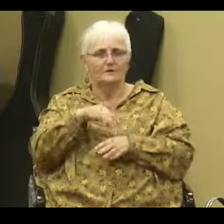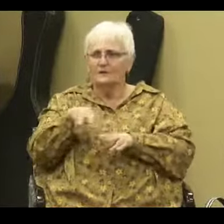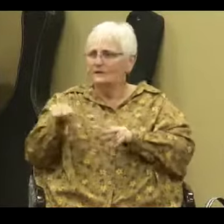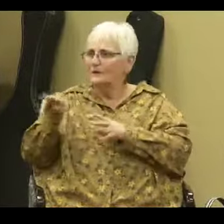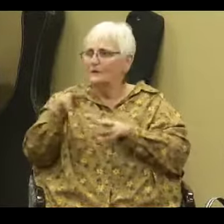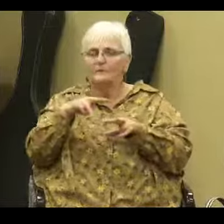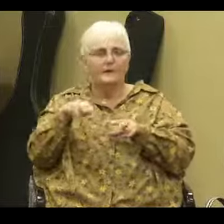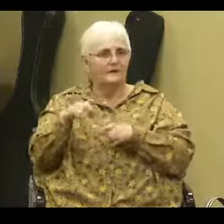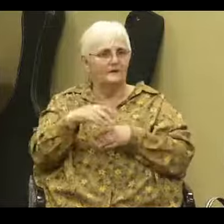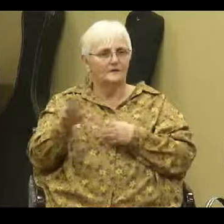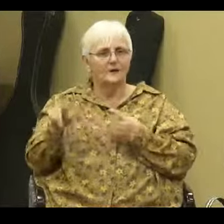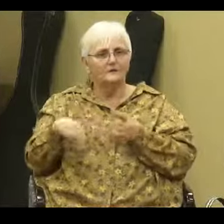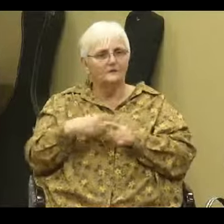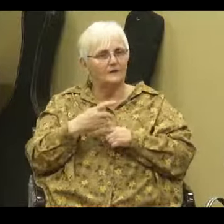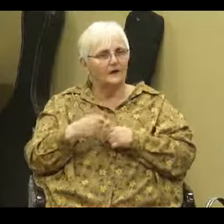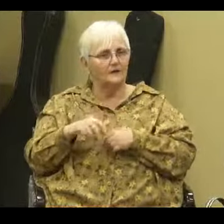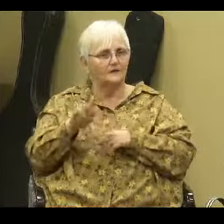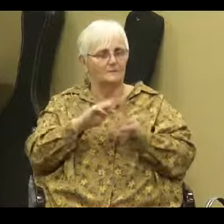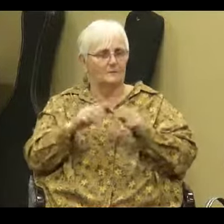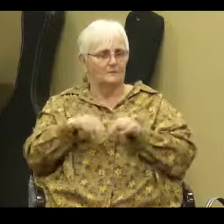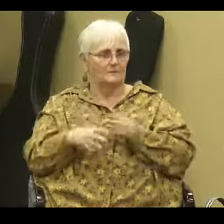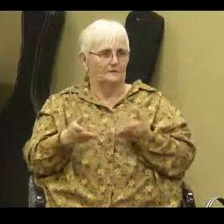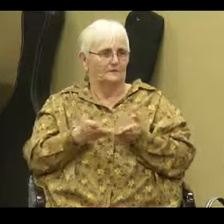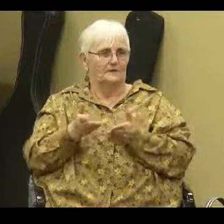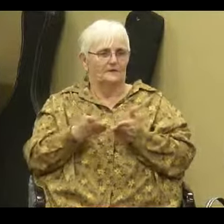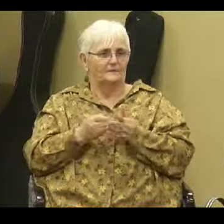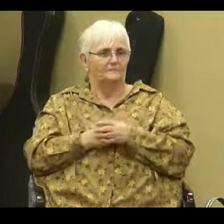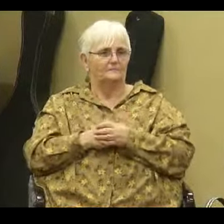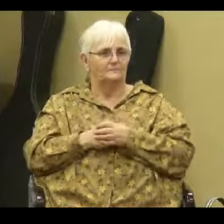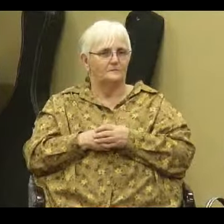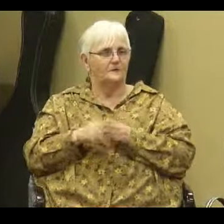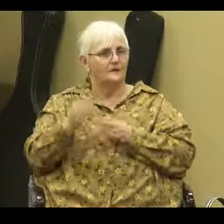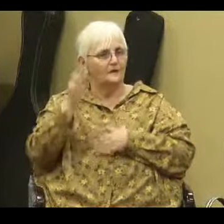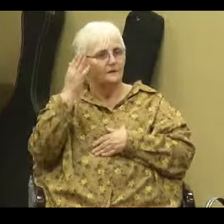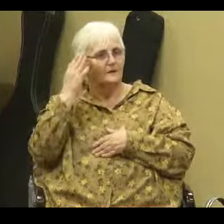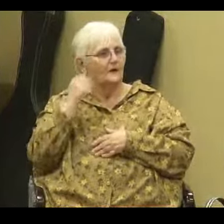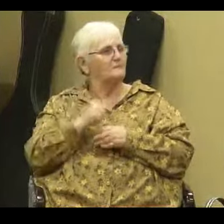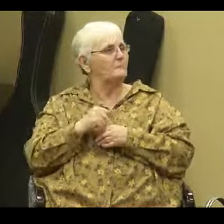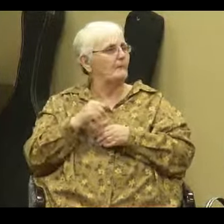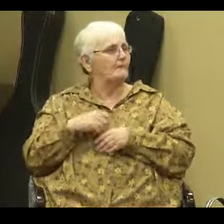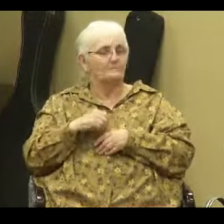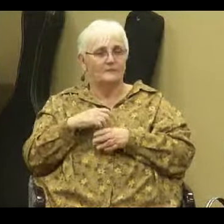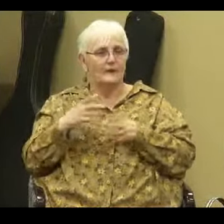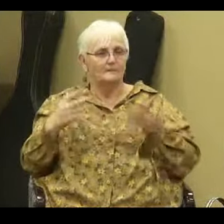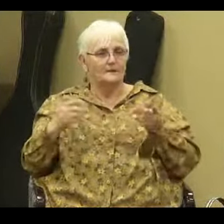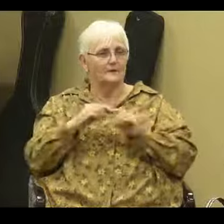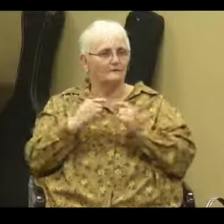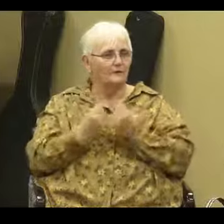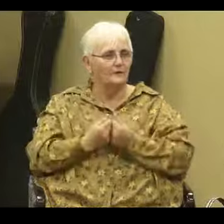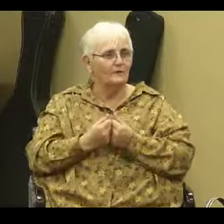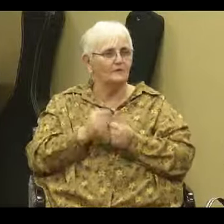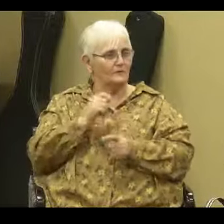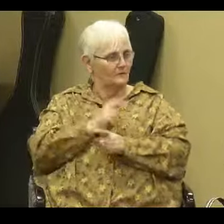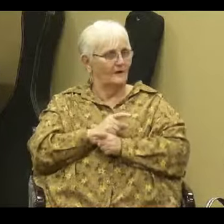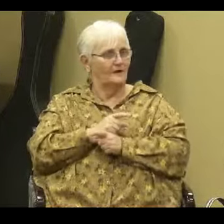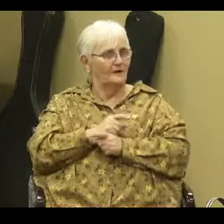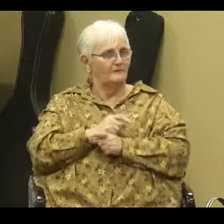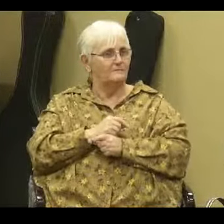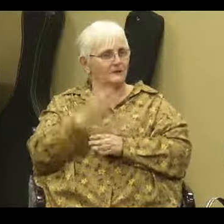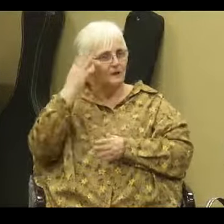there's all kinds of different people in here and you know this isn't that big of a group right but you know what we get all